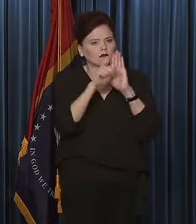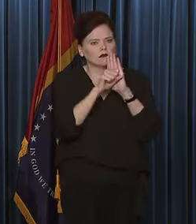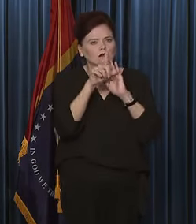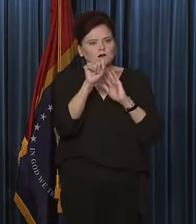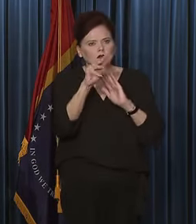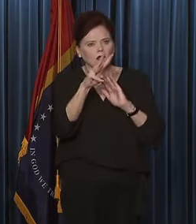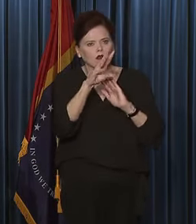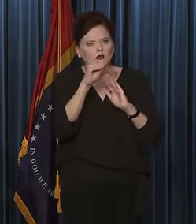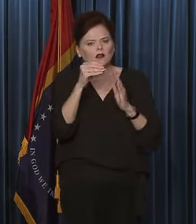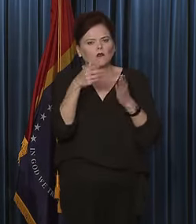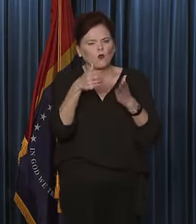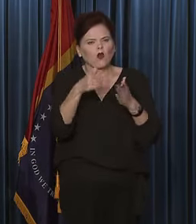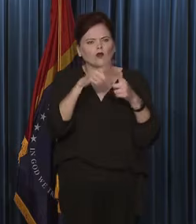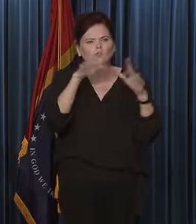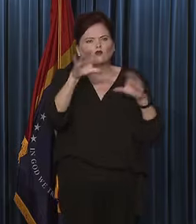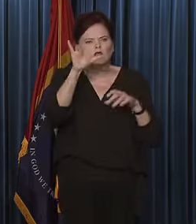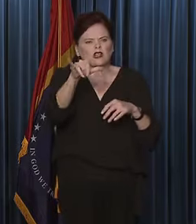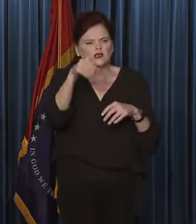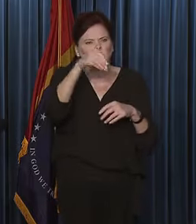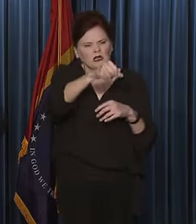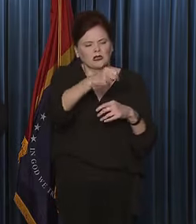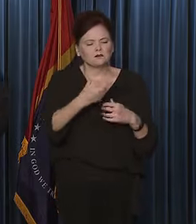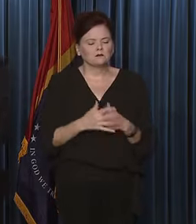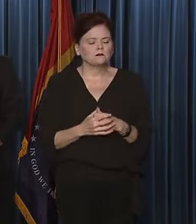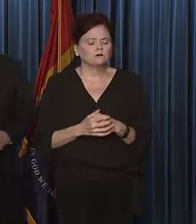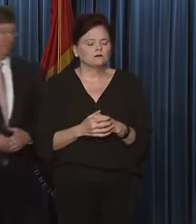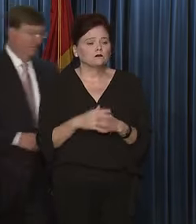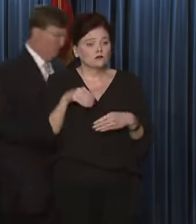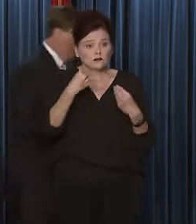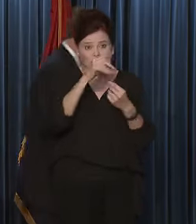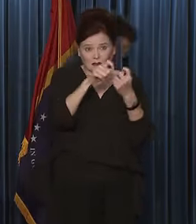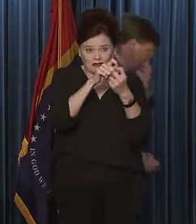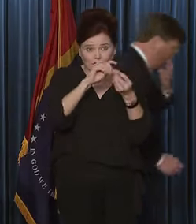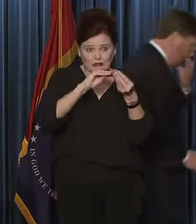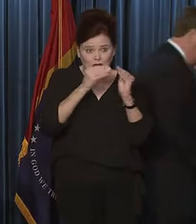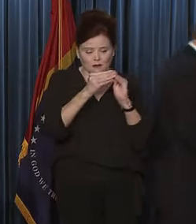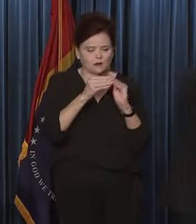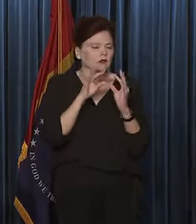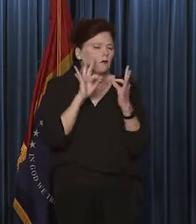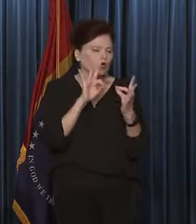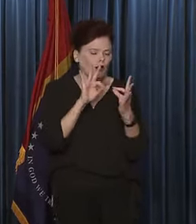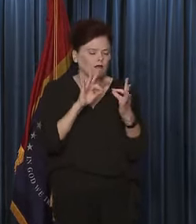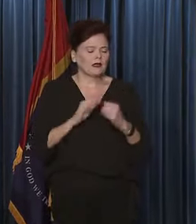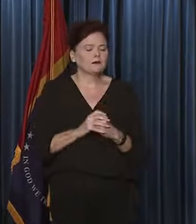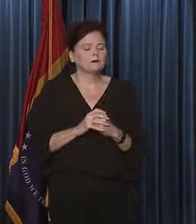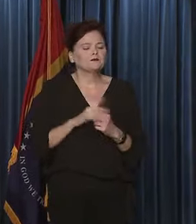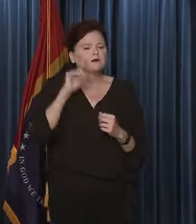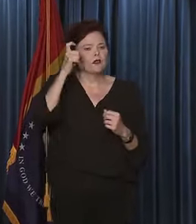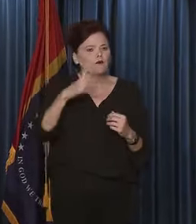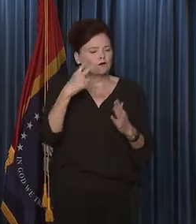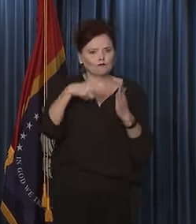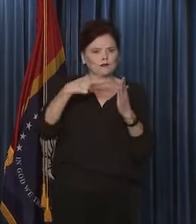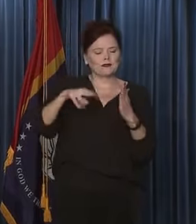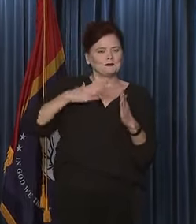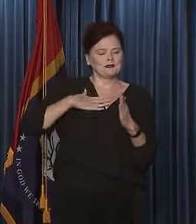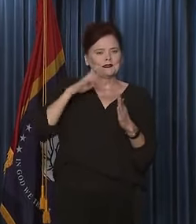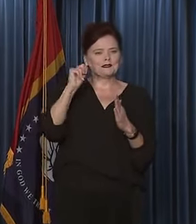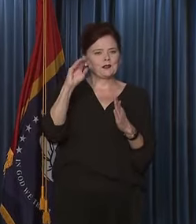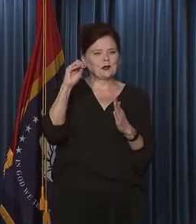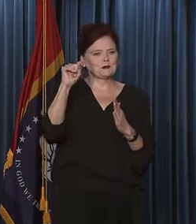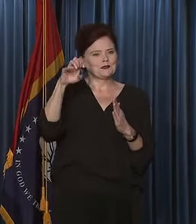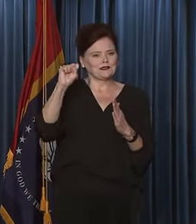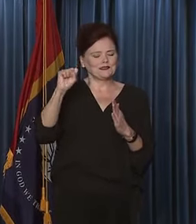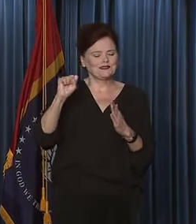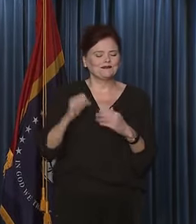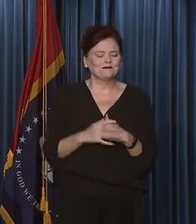and the mechanisms by which to do it. You want to give a specific number? Perfect. The governor's been reading my notes. That was